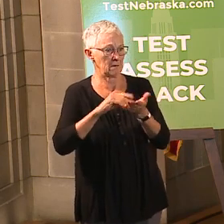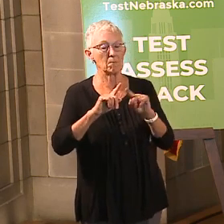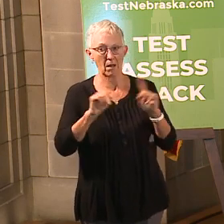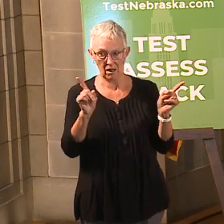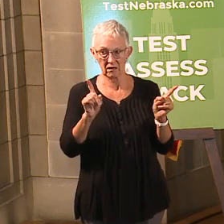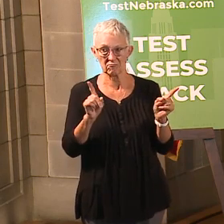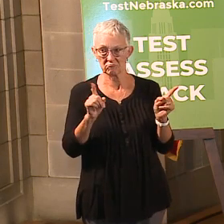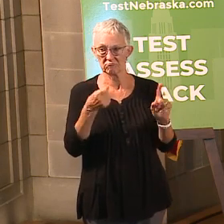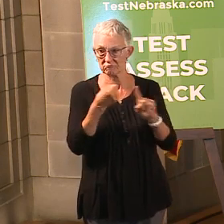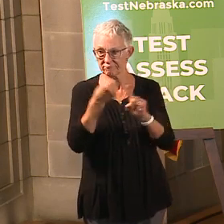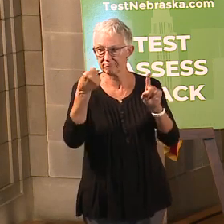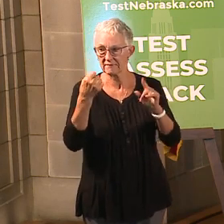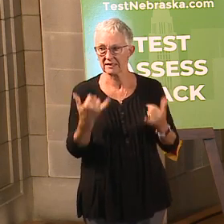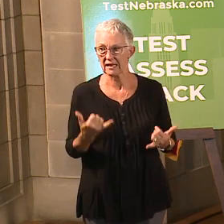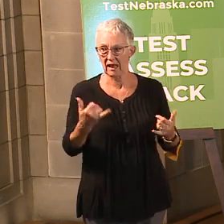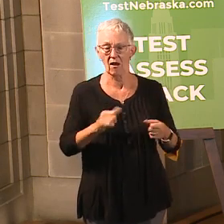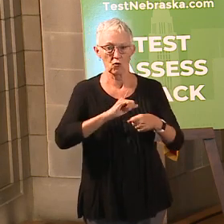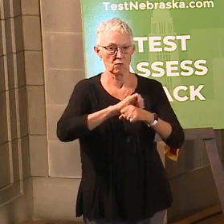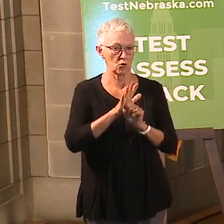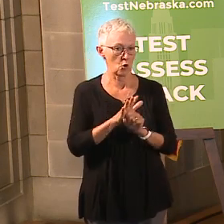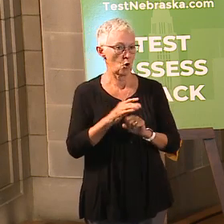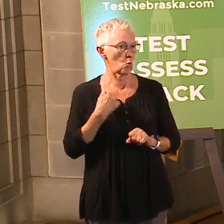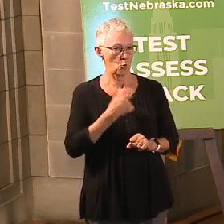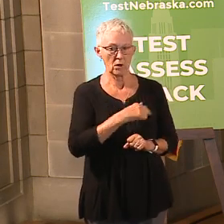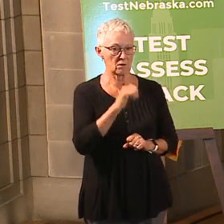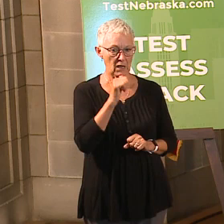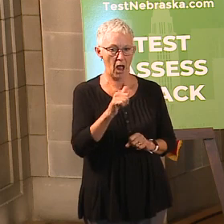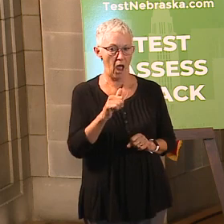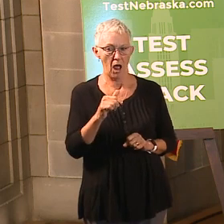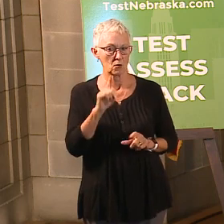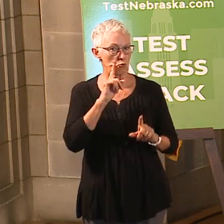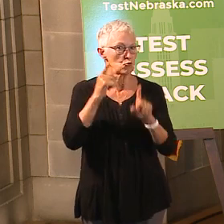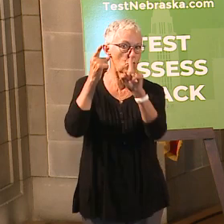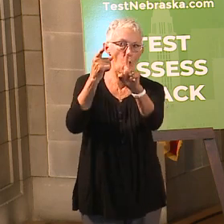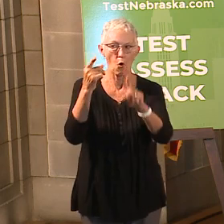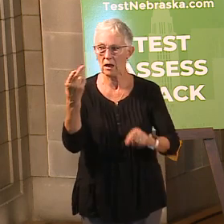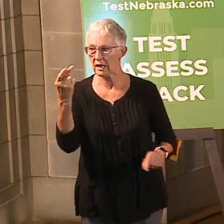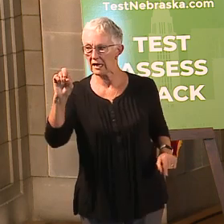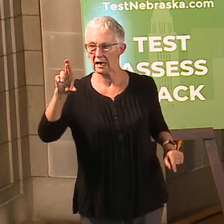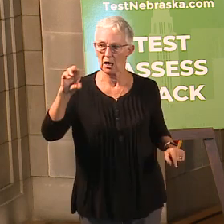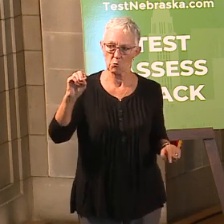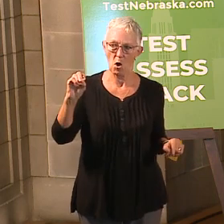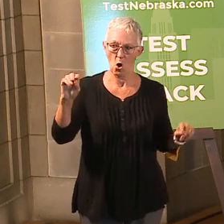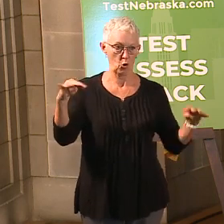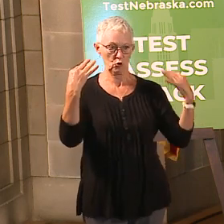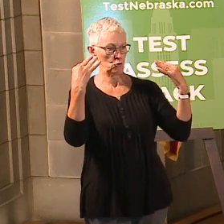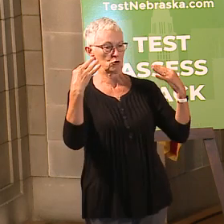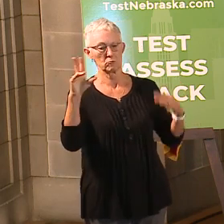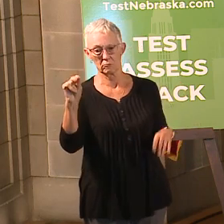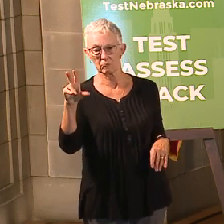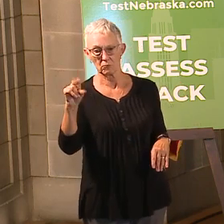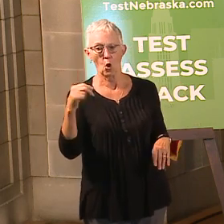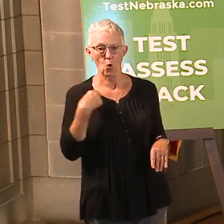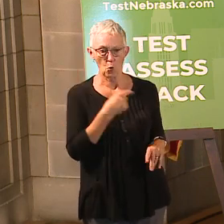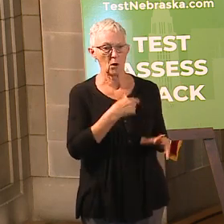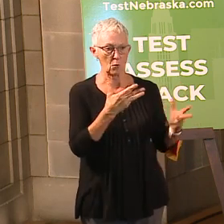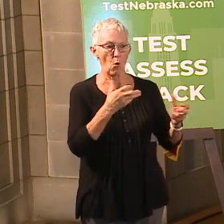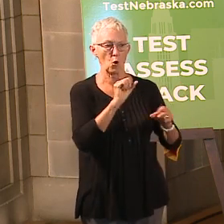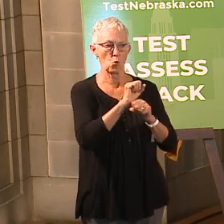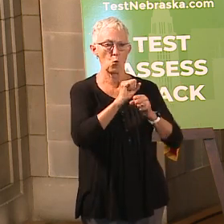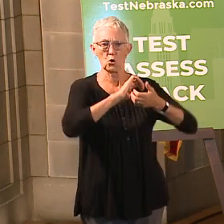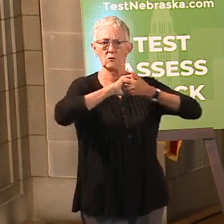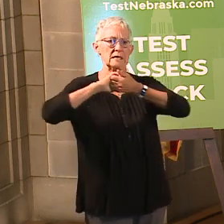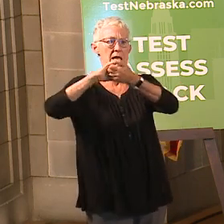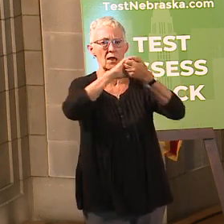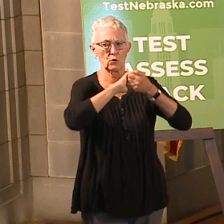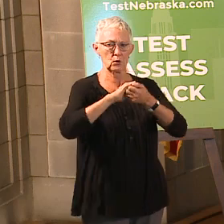world. They don't strive to be heroes. They just are. It is truly a privilege to stand among the best colleagues. Not only are they